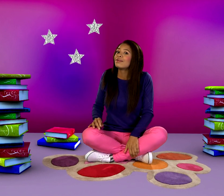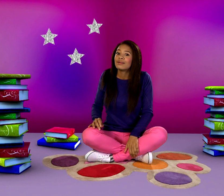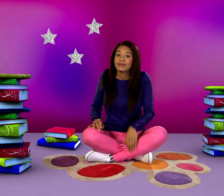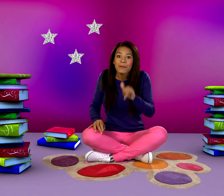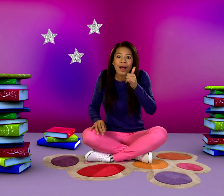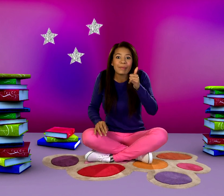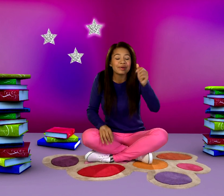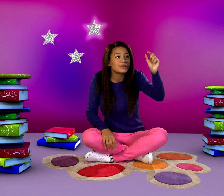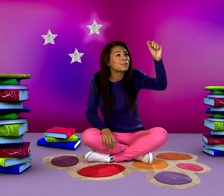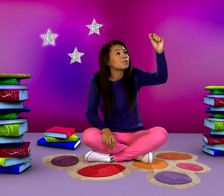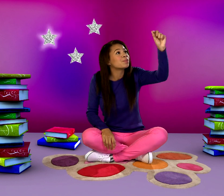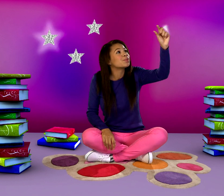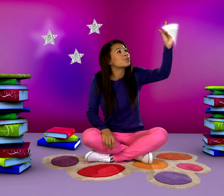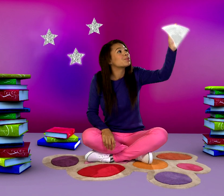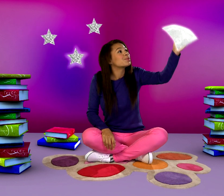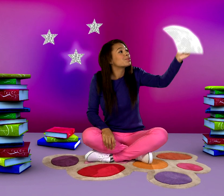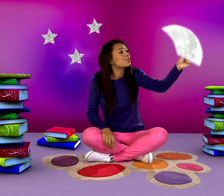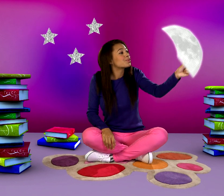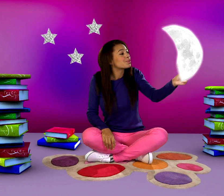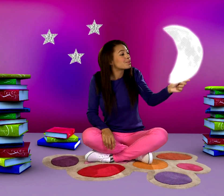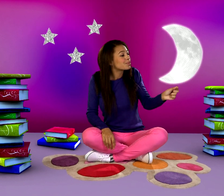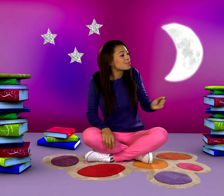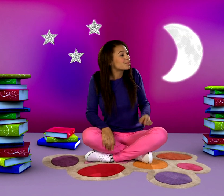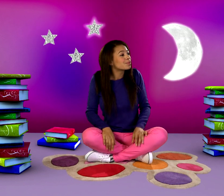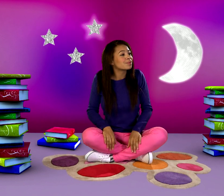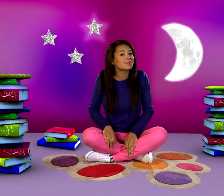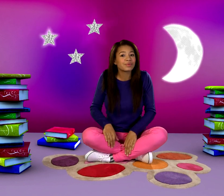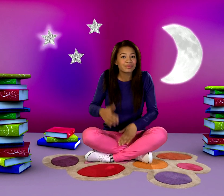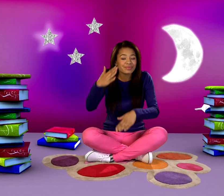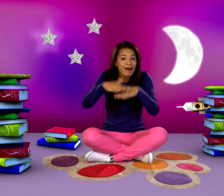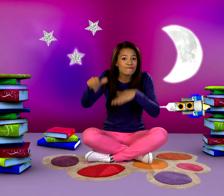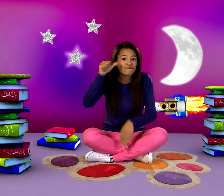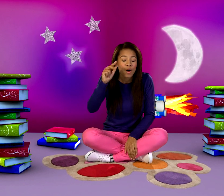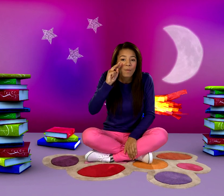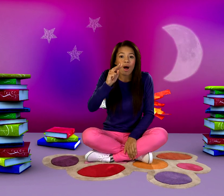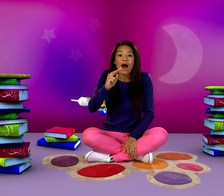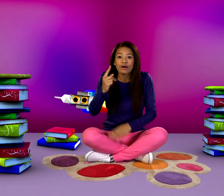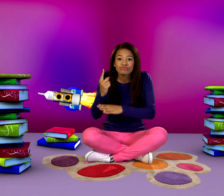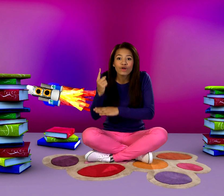Or the moon Or You never know You might even see A rocket